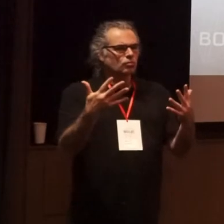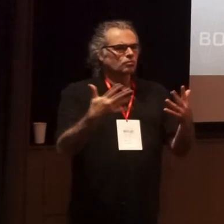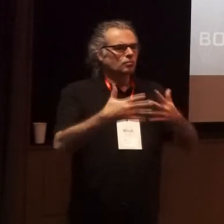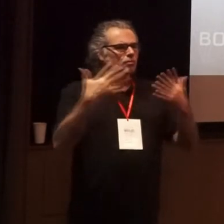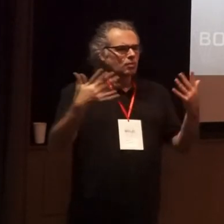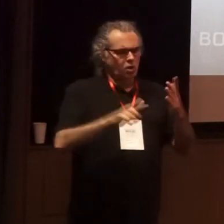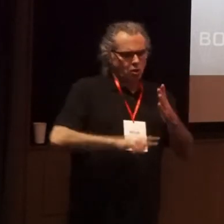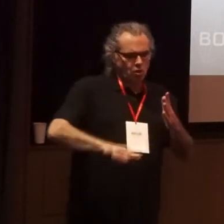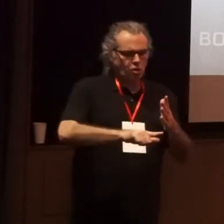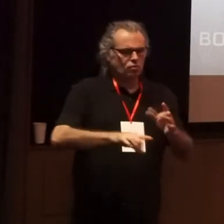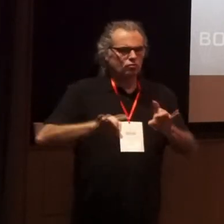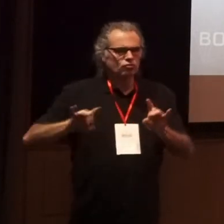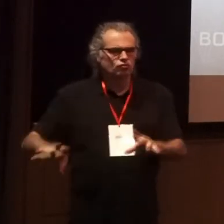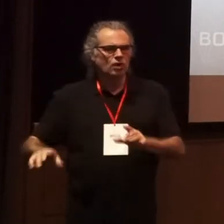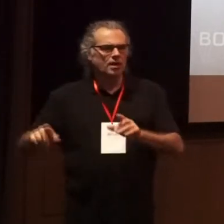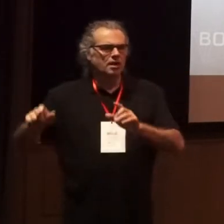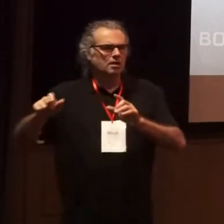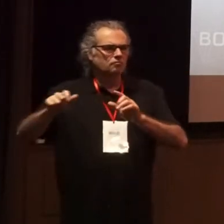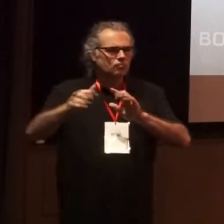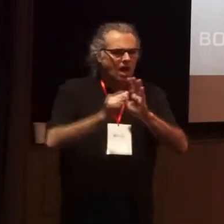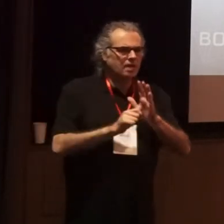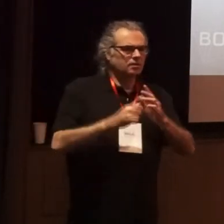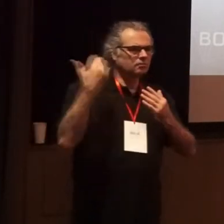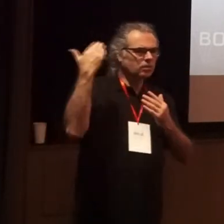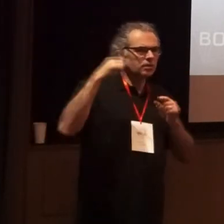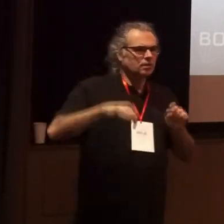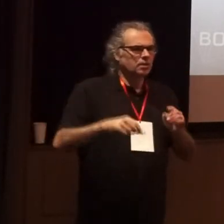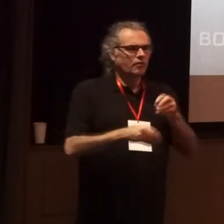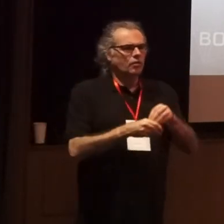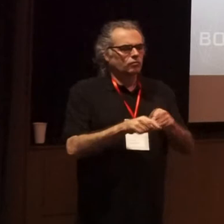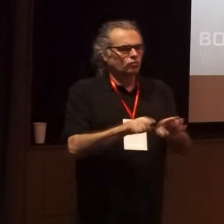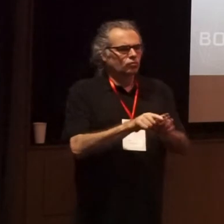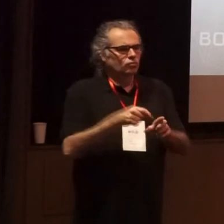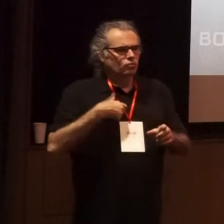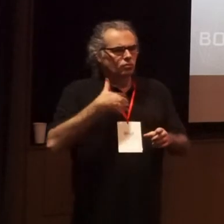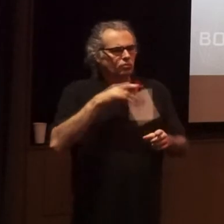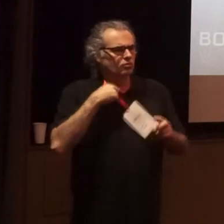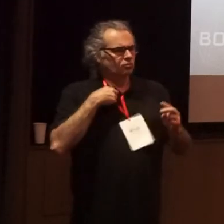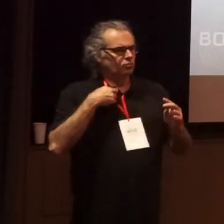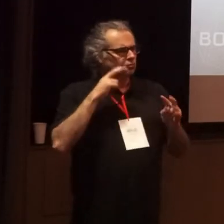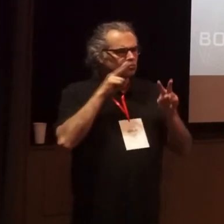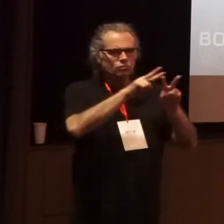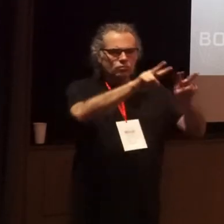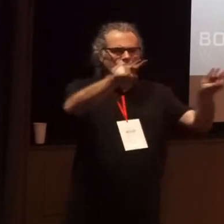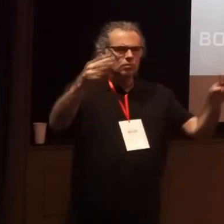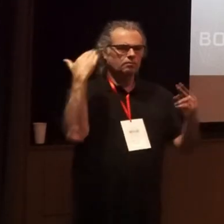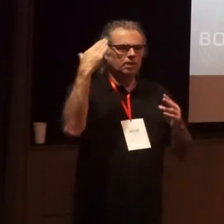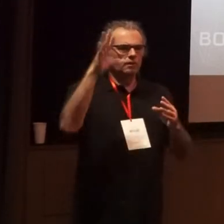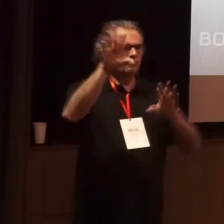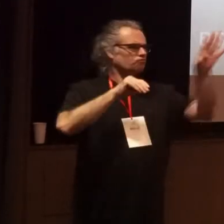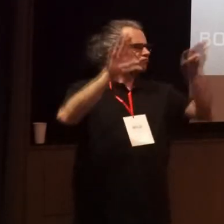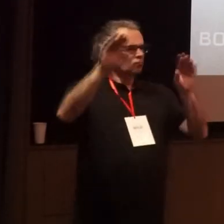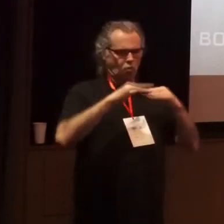and Australian-based artists and speakers involved here it's also really good to see speakers coming from around the world